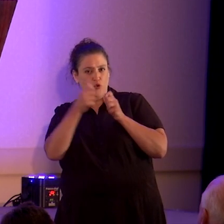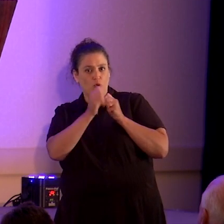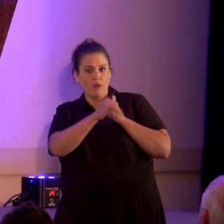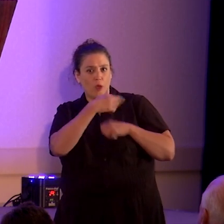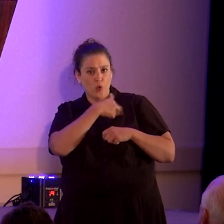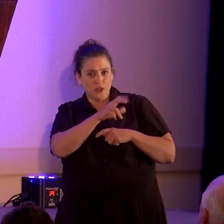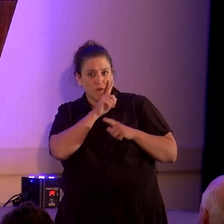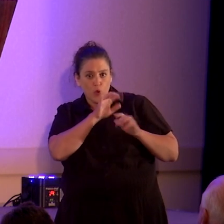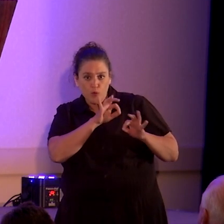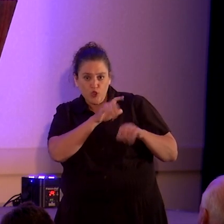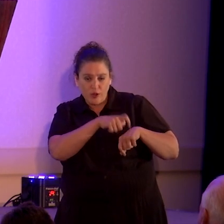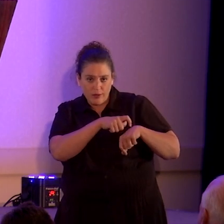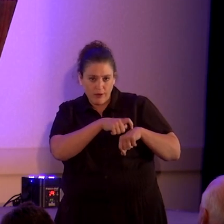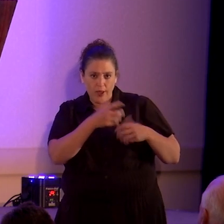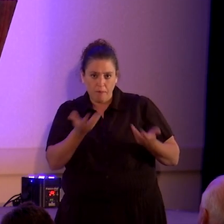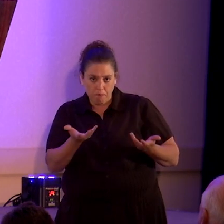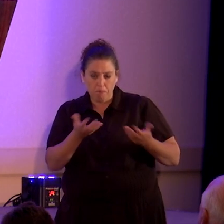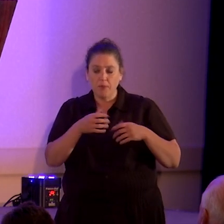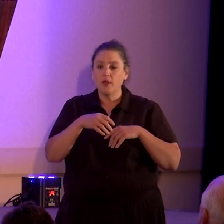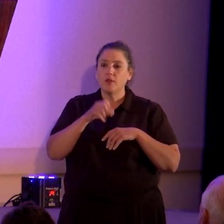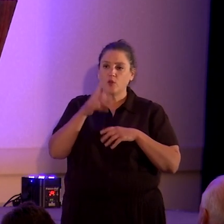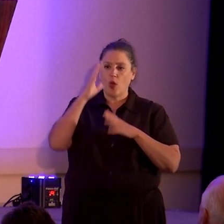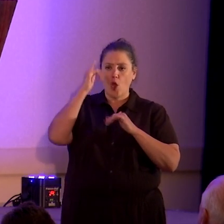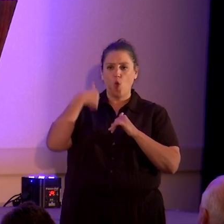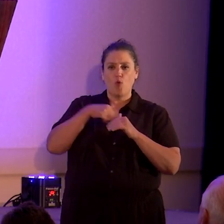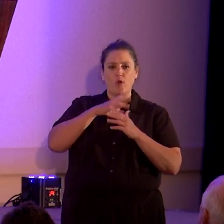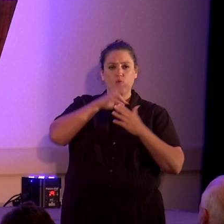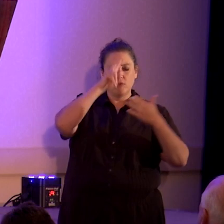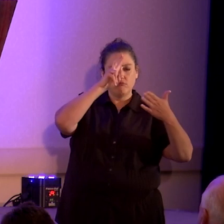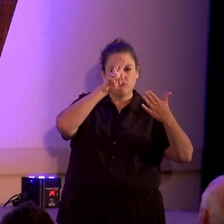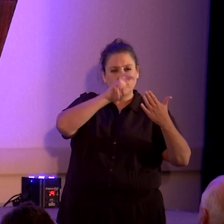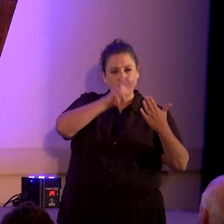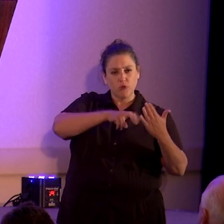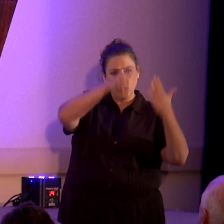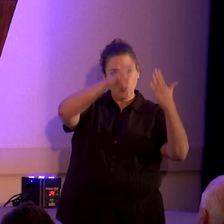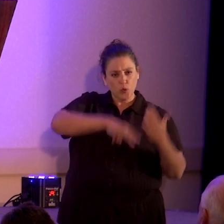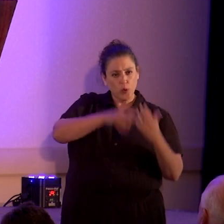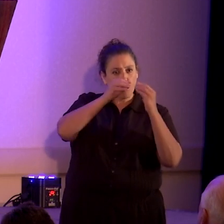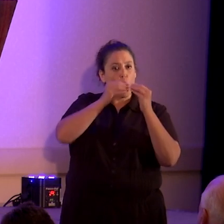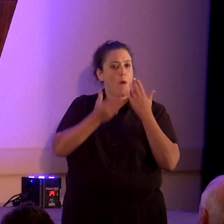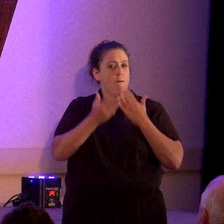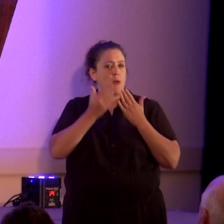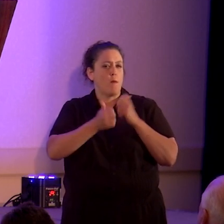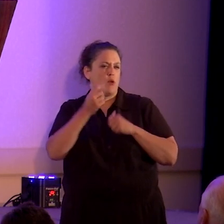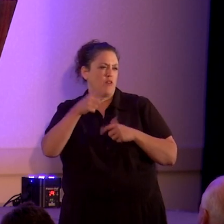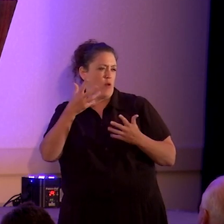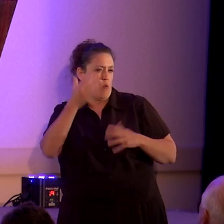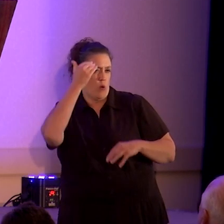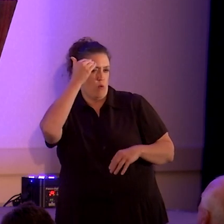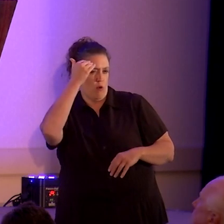So I hope you'll all look into that a little further. If you're not already aware of it, most of you probably are.